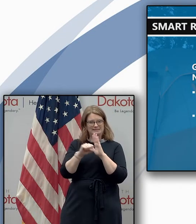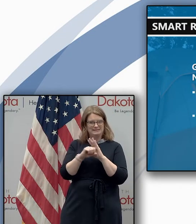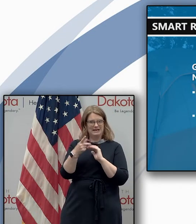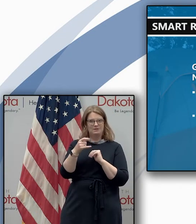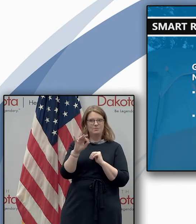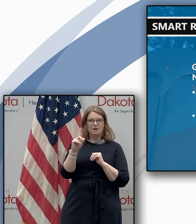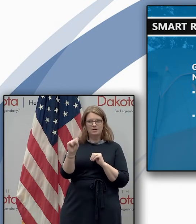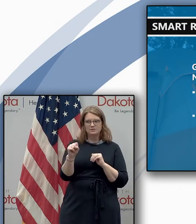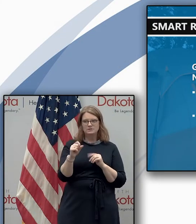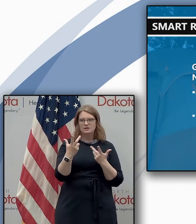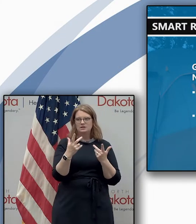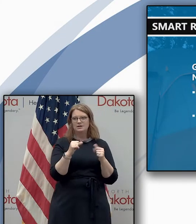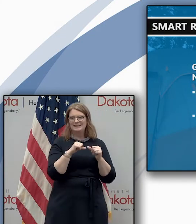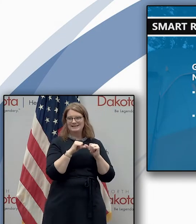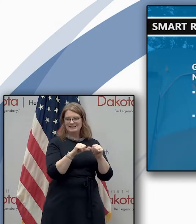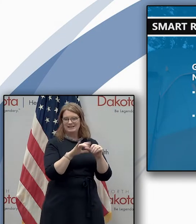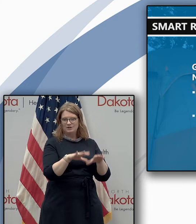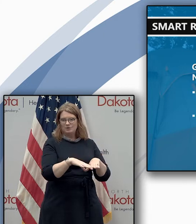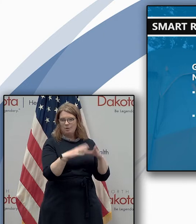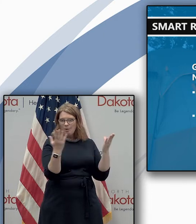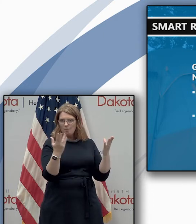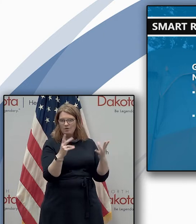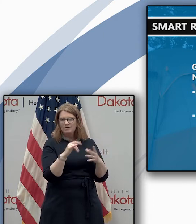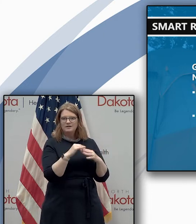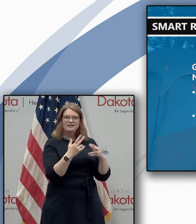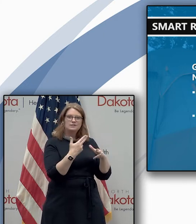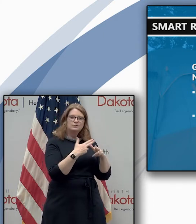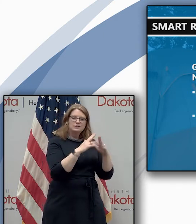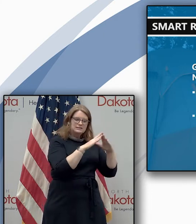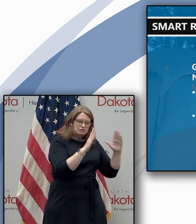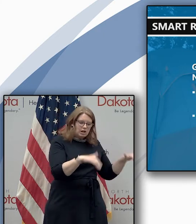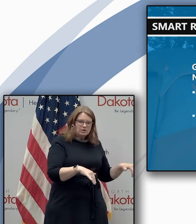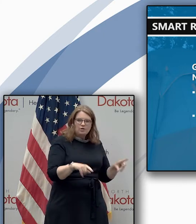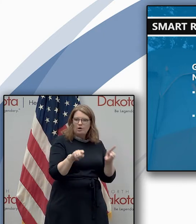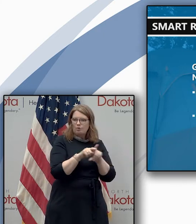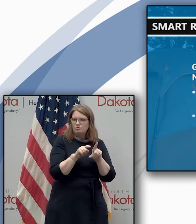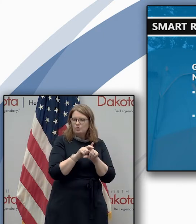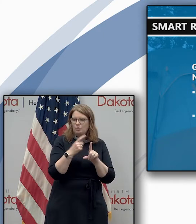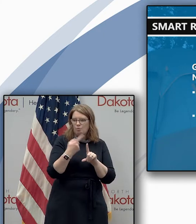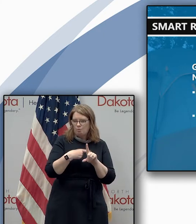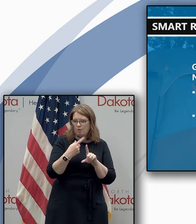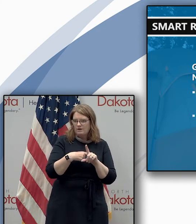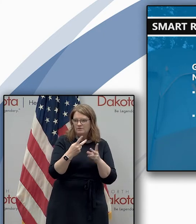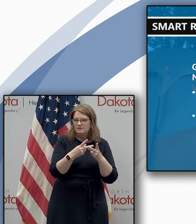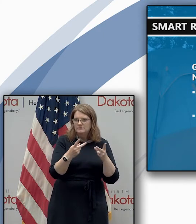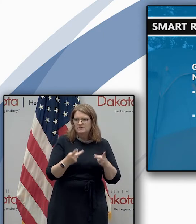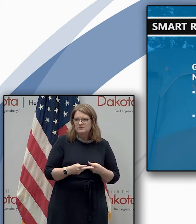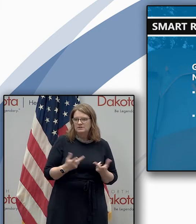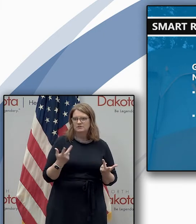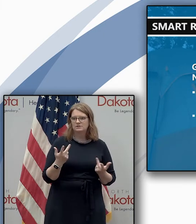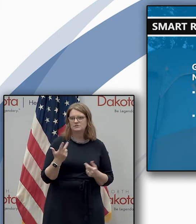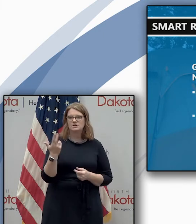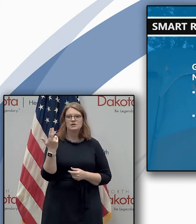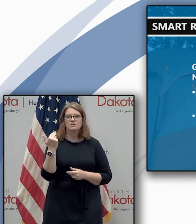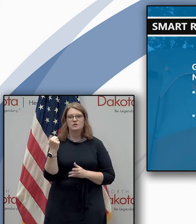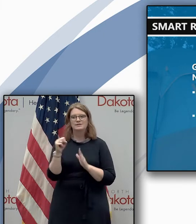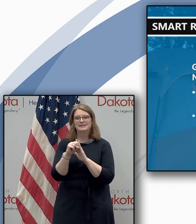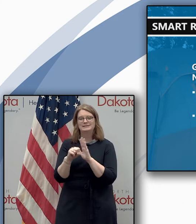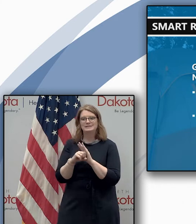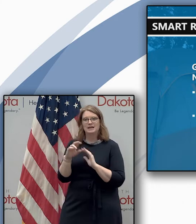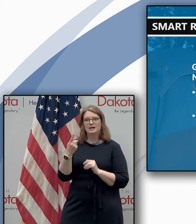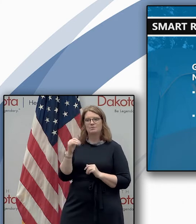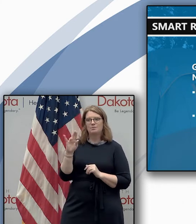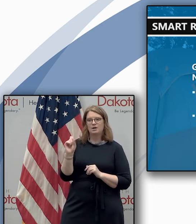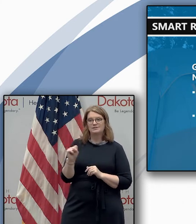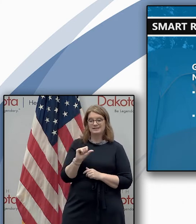of a continued reopening that will also include shelters and rental facilities across our 13 state parks 10 of the